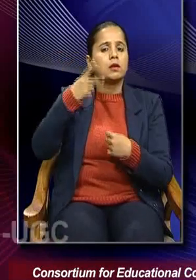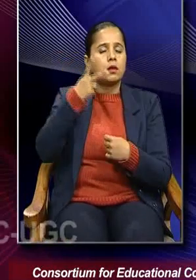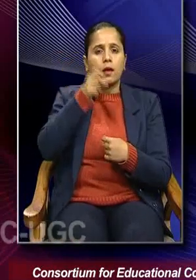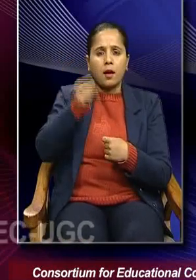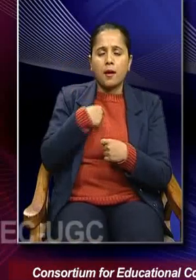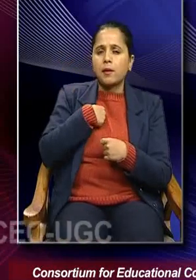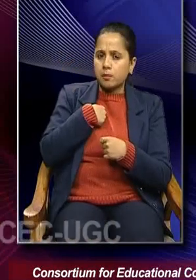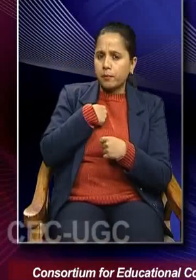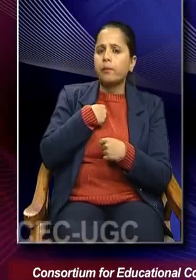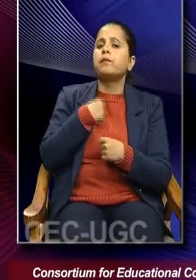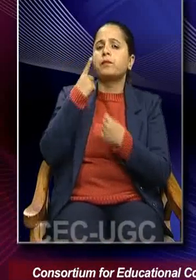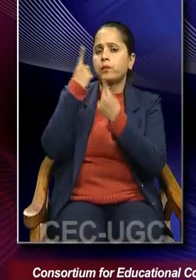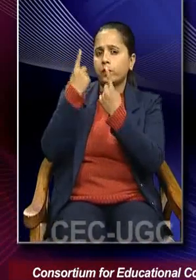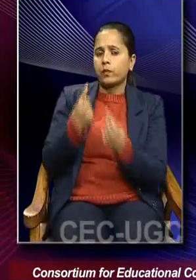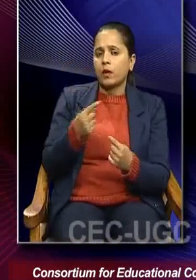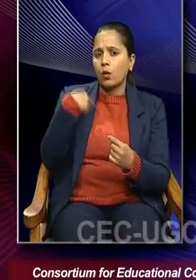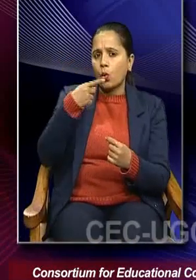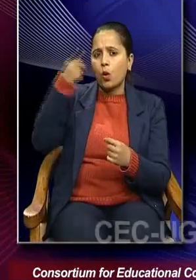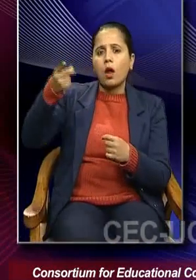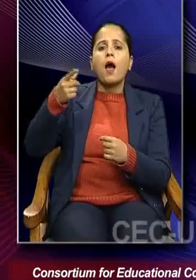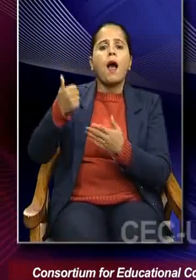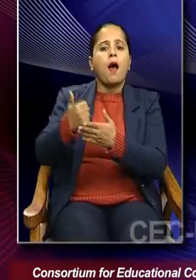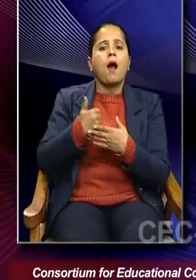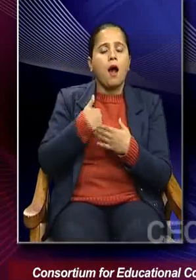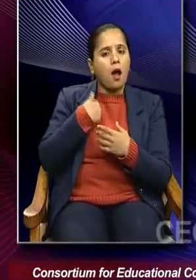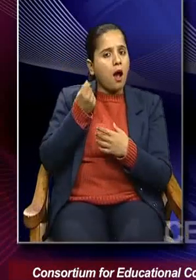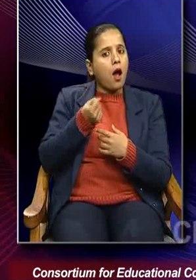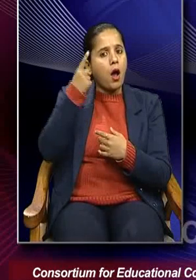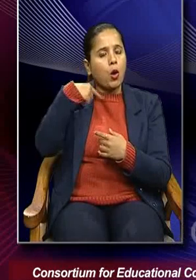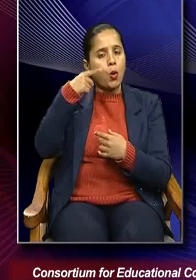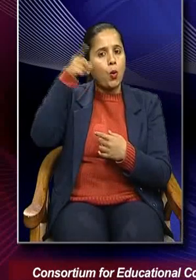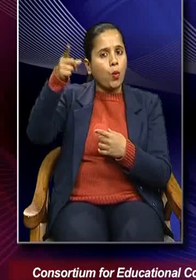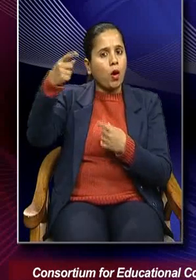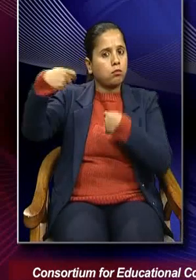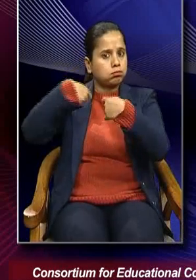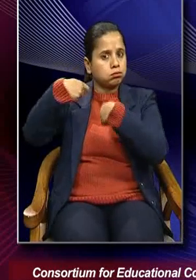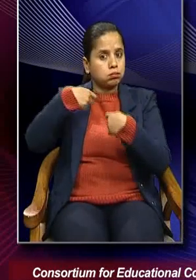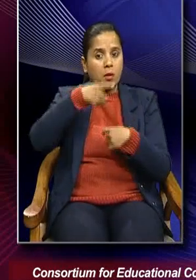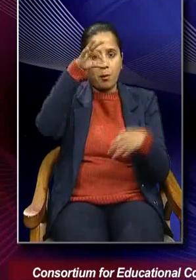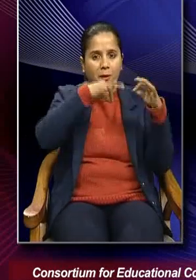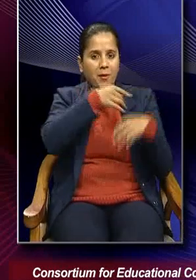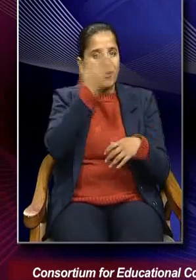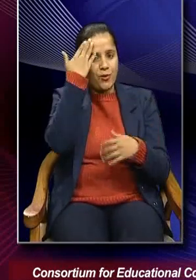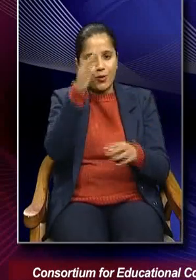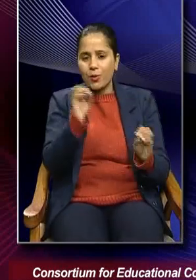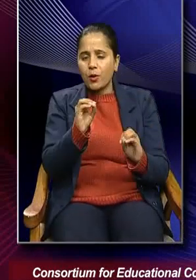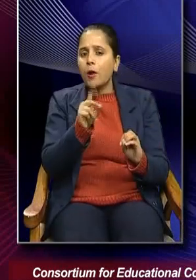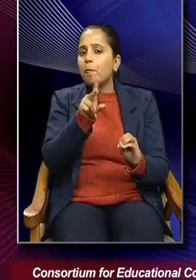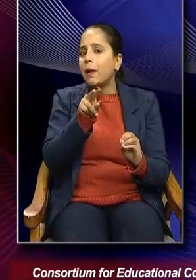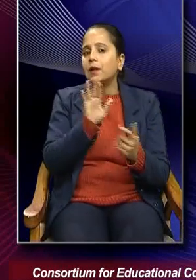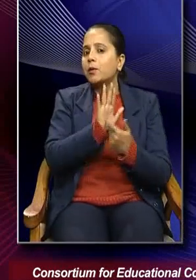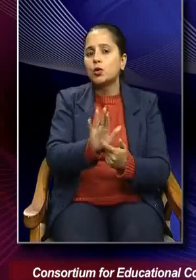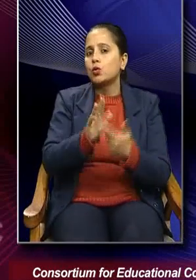examine the machinery that's helping them move, unlike a puppet. What does it imply?